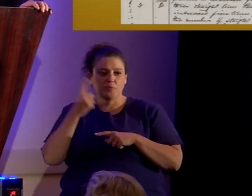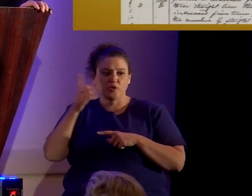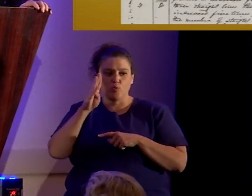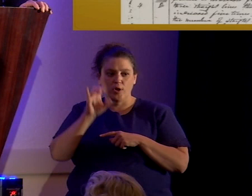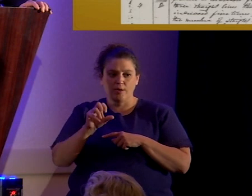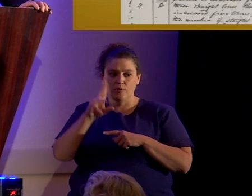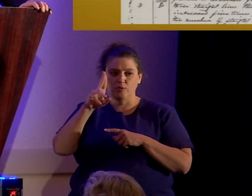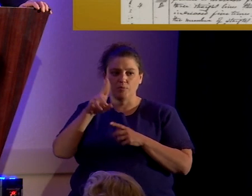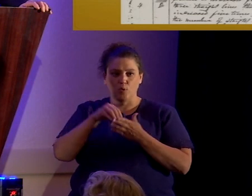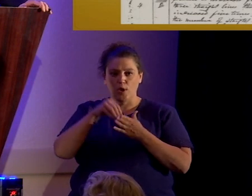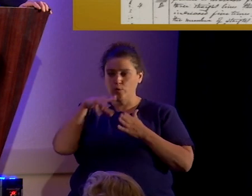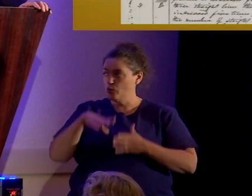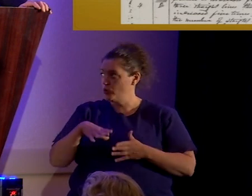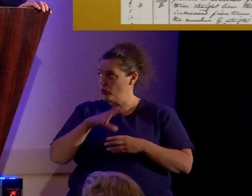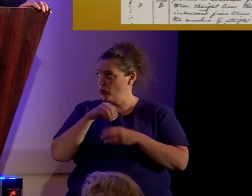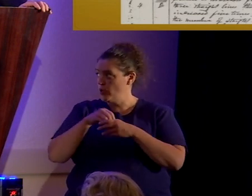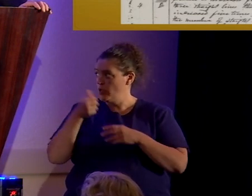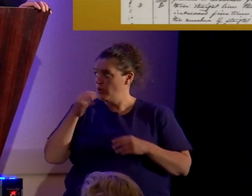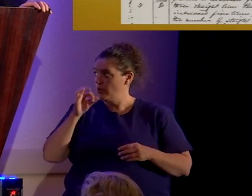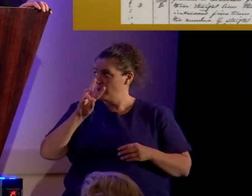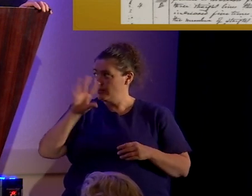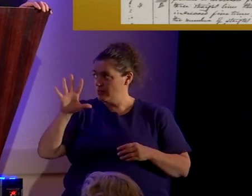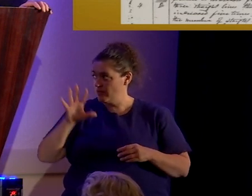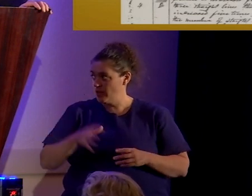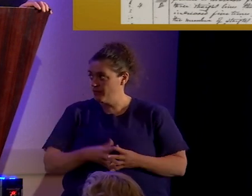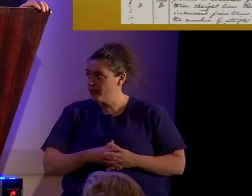student in 1965.